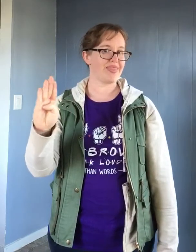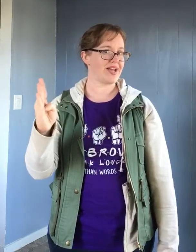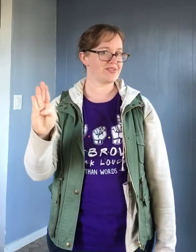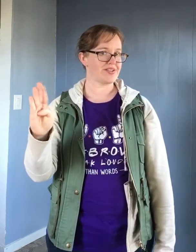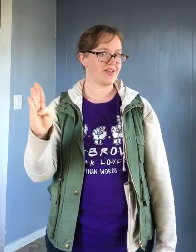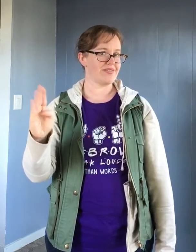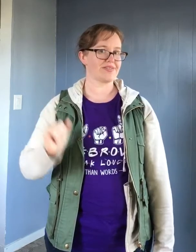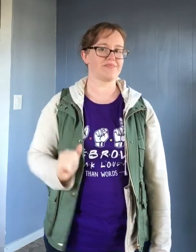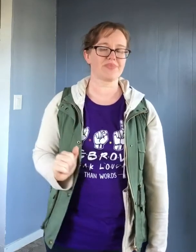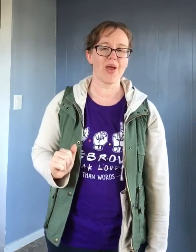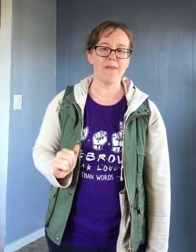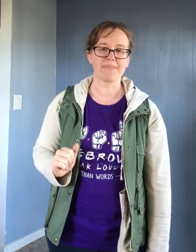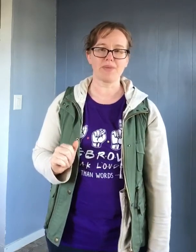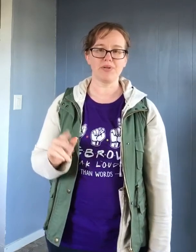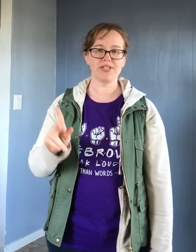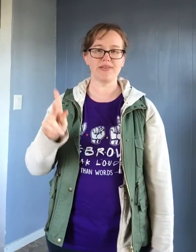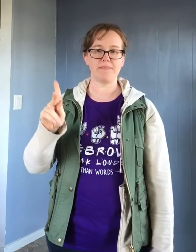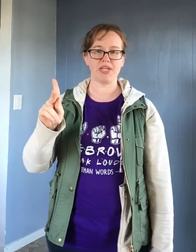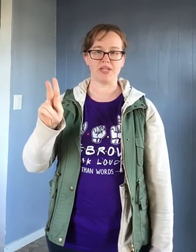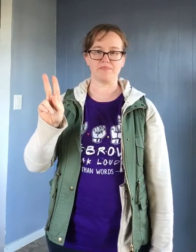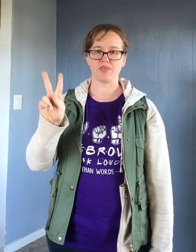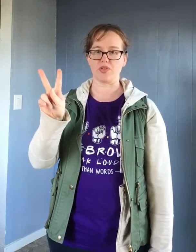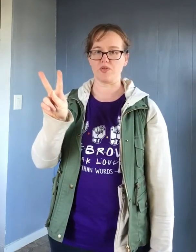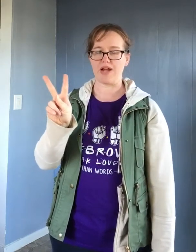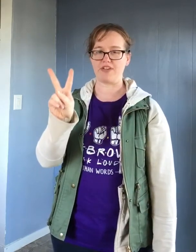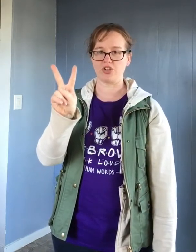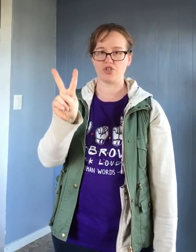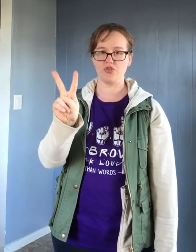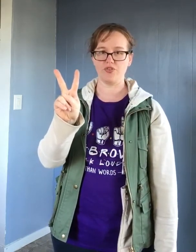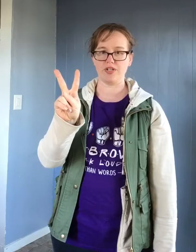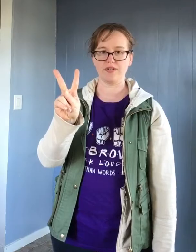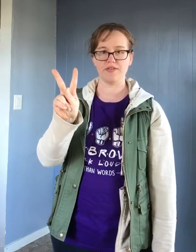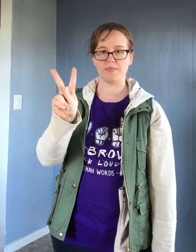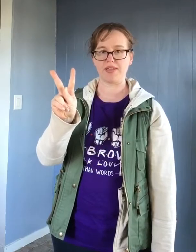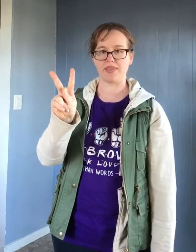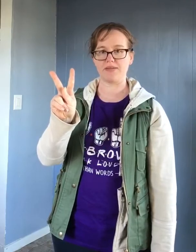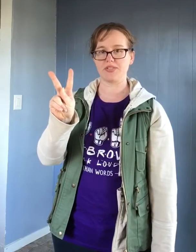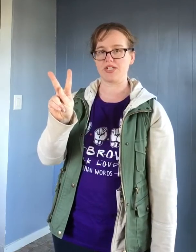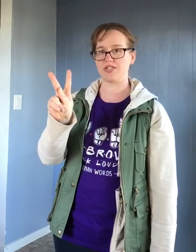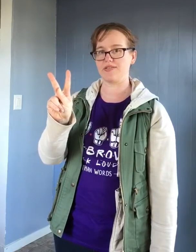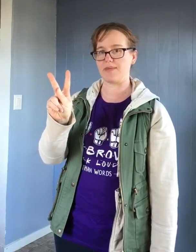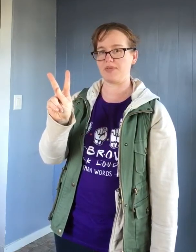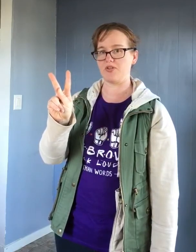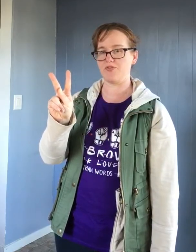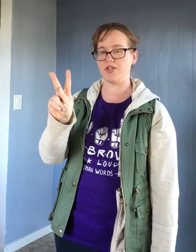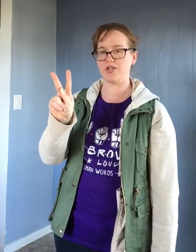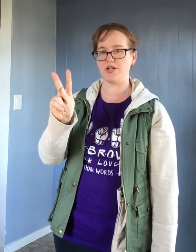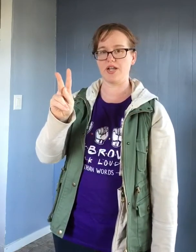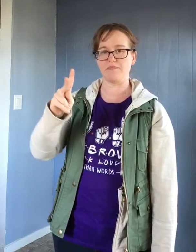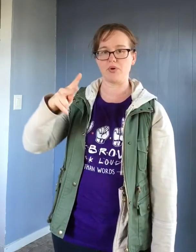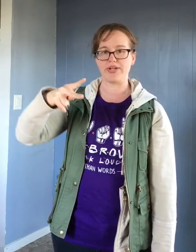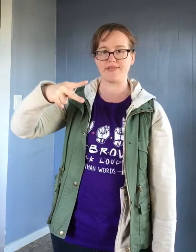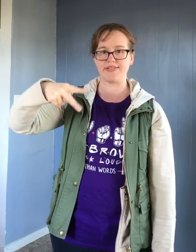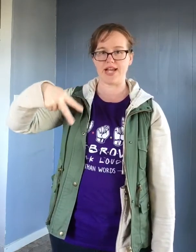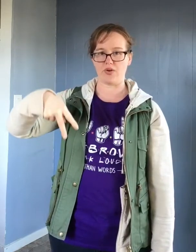That shakes. Purple is a P. So I've got two fingers. My thumb touches that middle finger. And it points down.